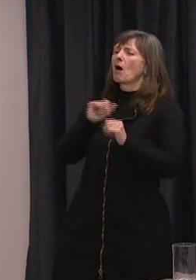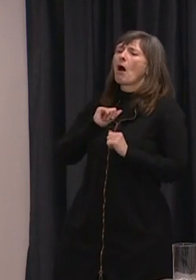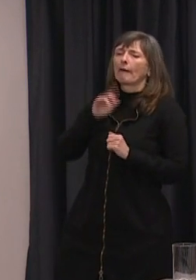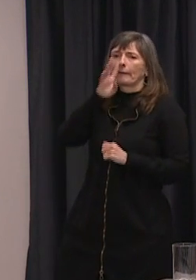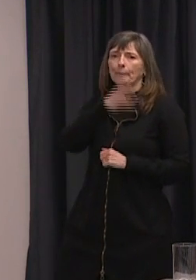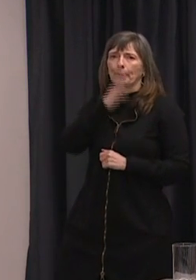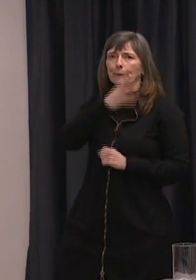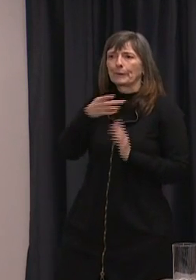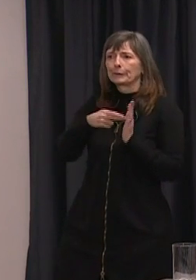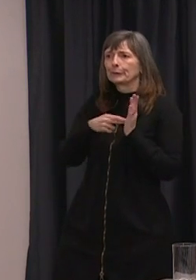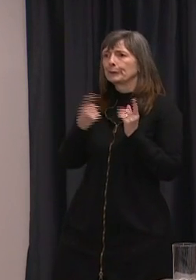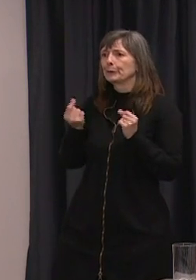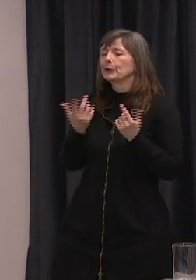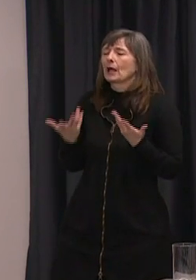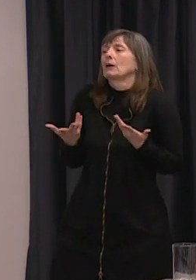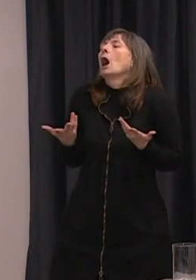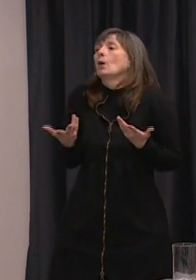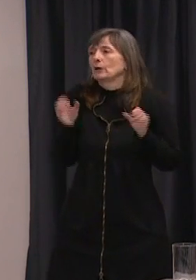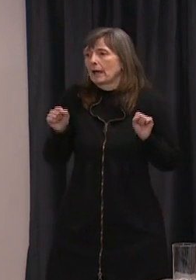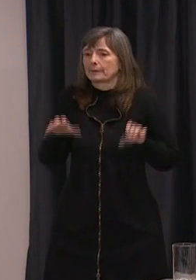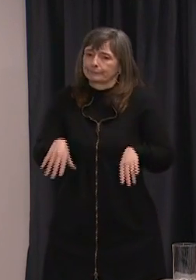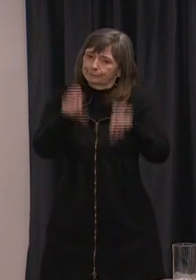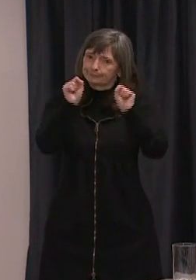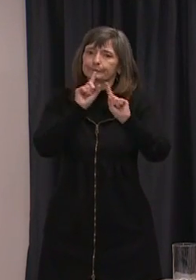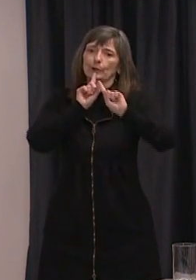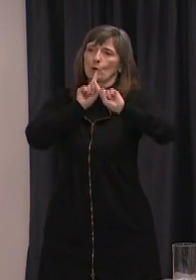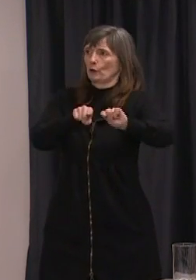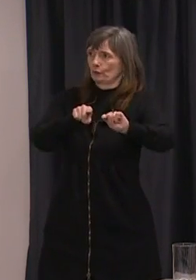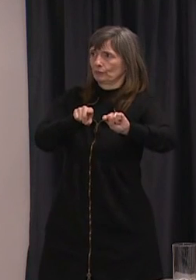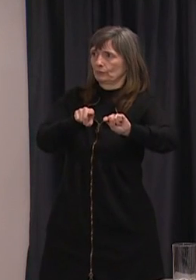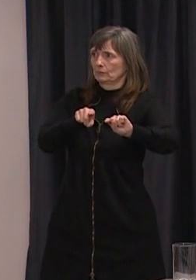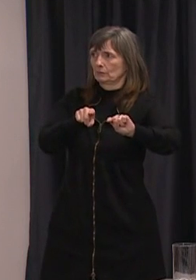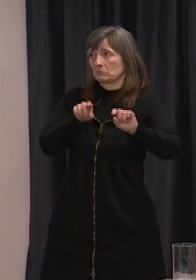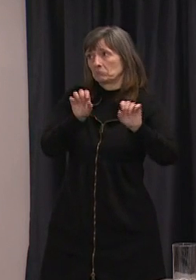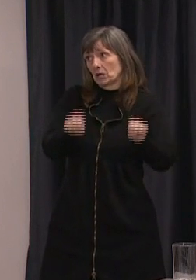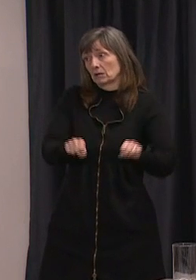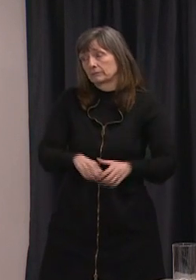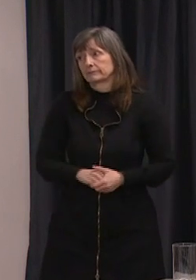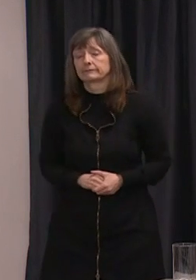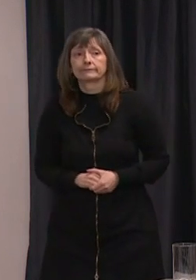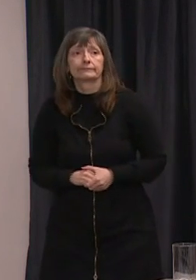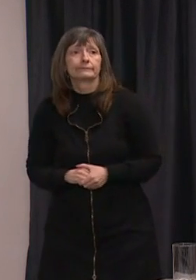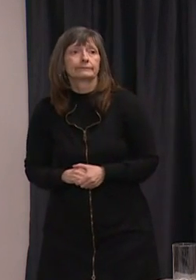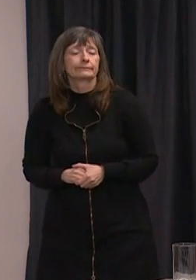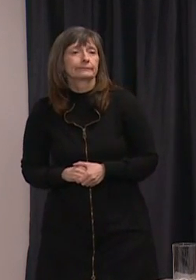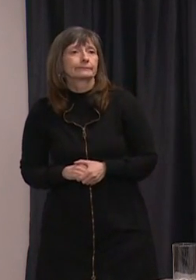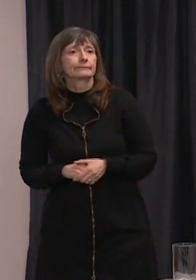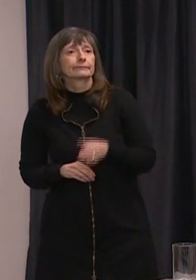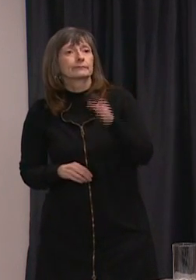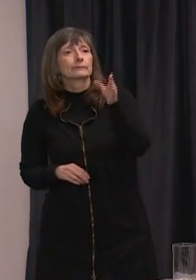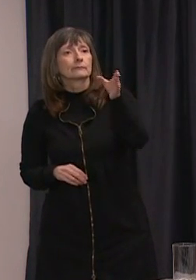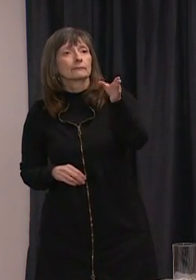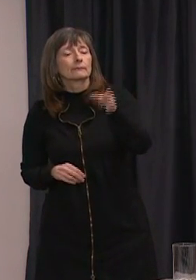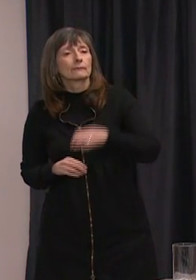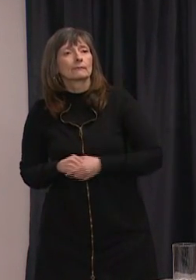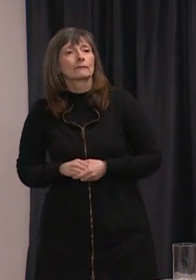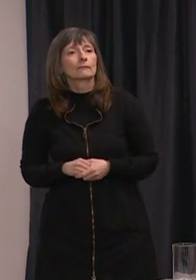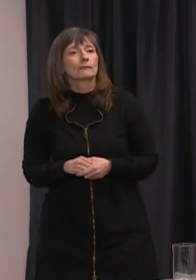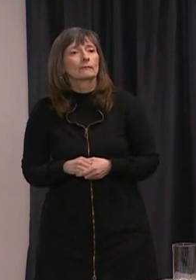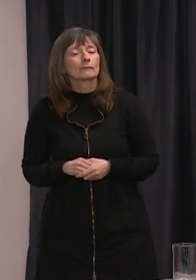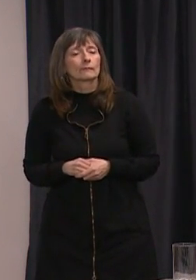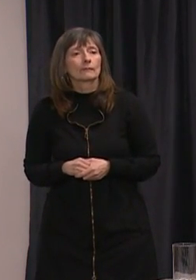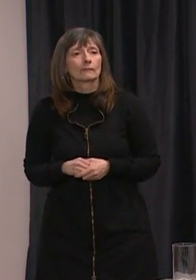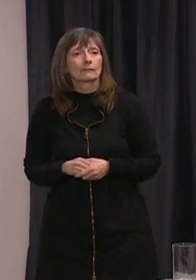things before we could make those decisions to call it a public health emergency where's sorry sorry i just have a quick question here